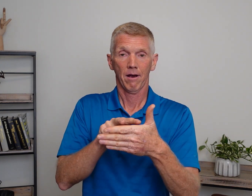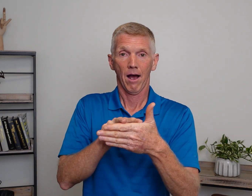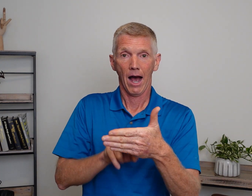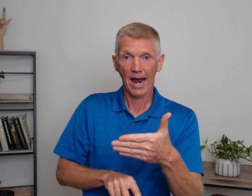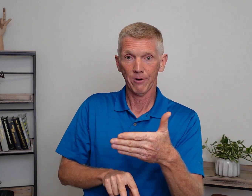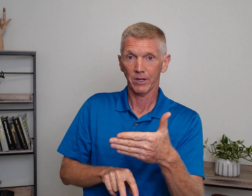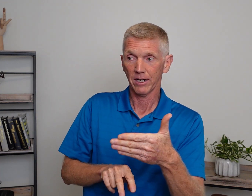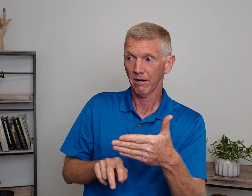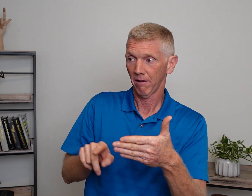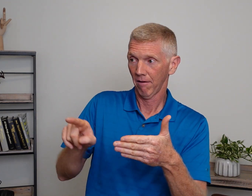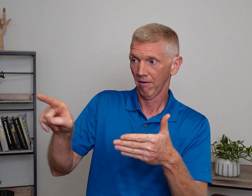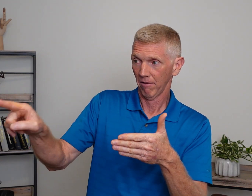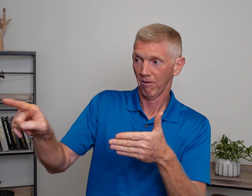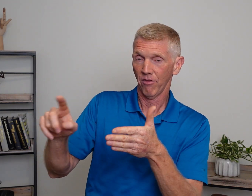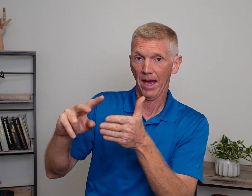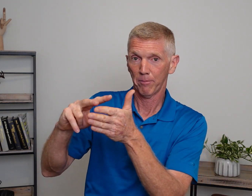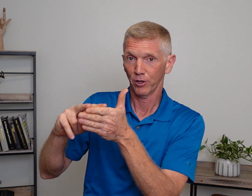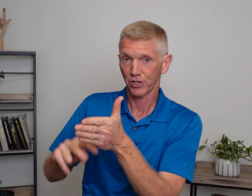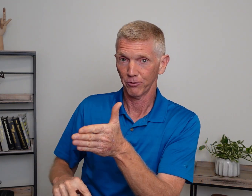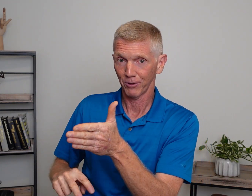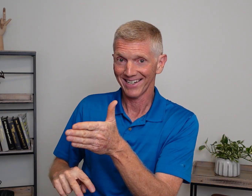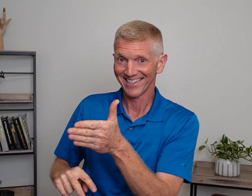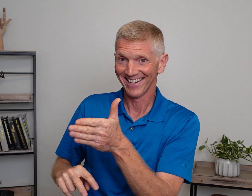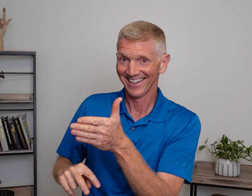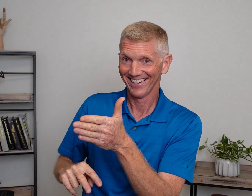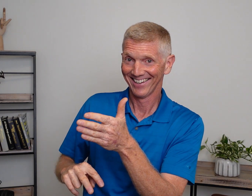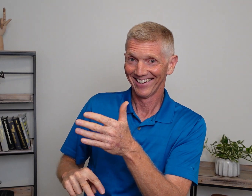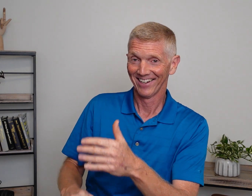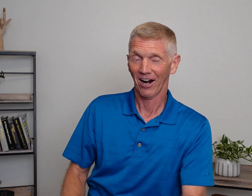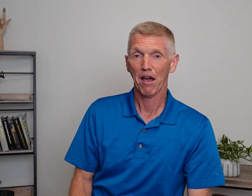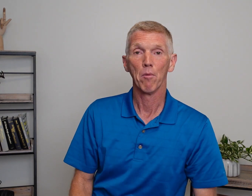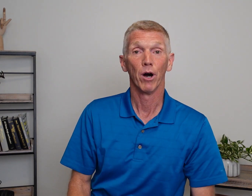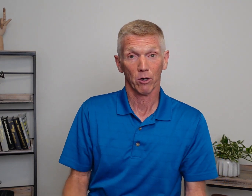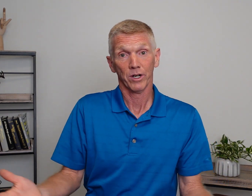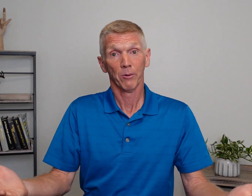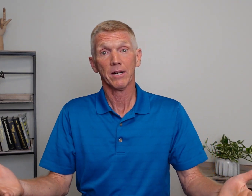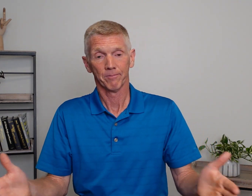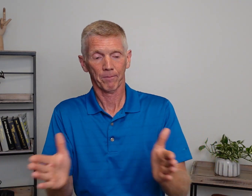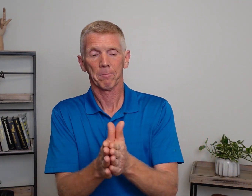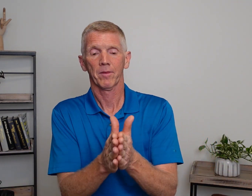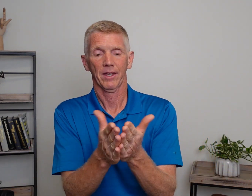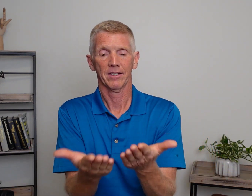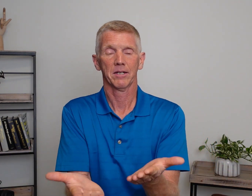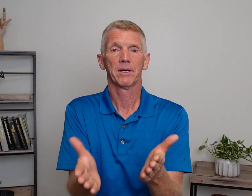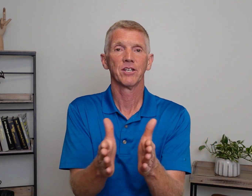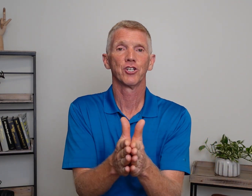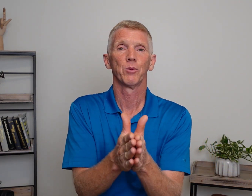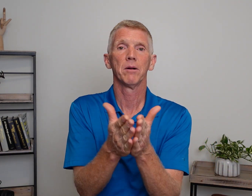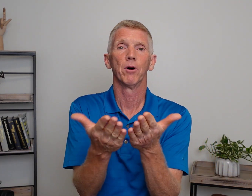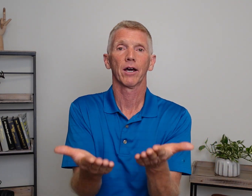I read. That person reads. I have a book. What do you read? In some cases, you read a book.